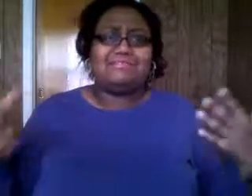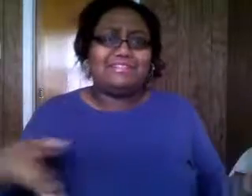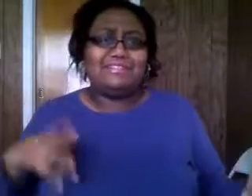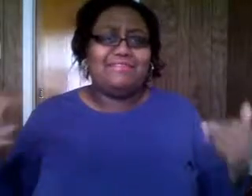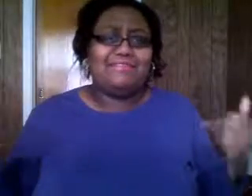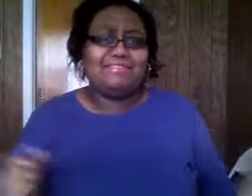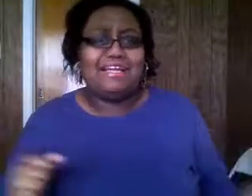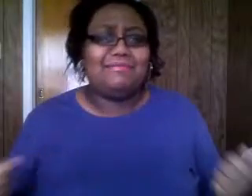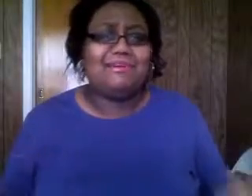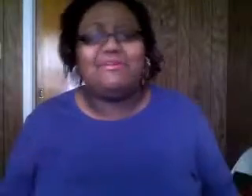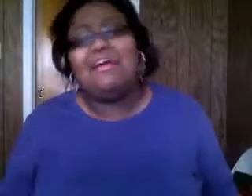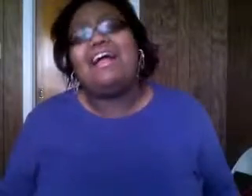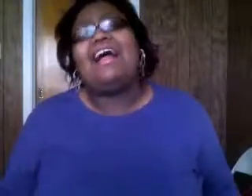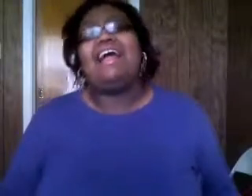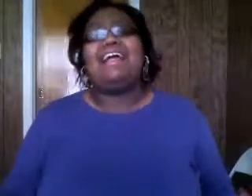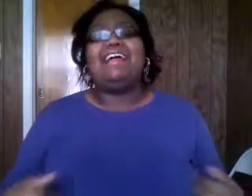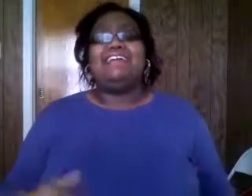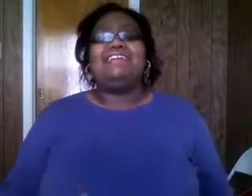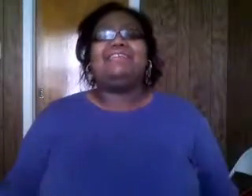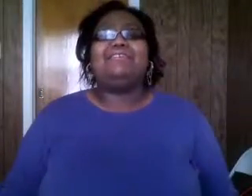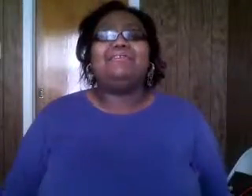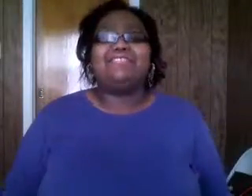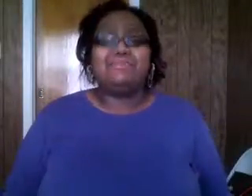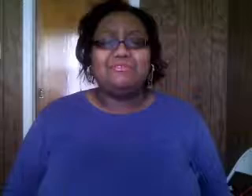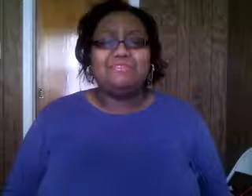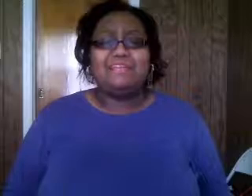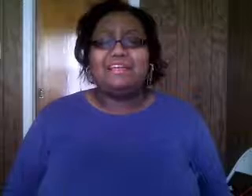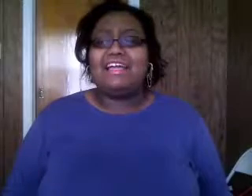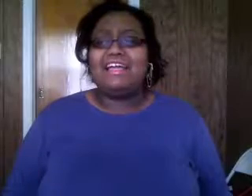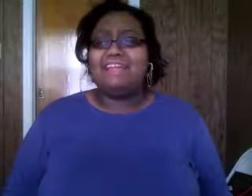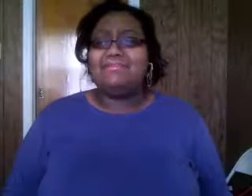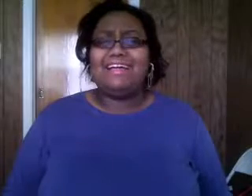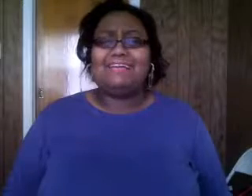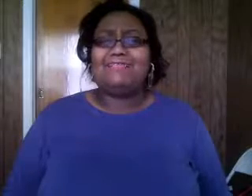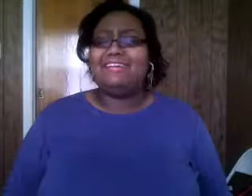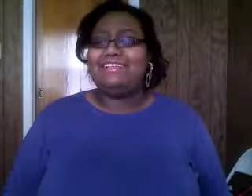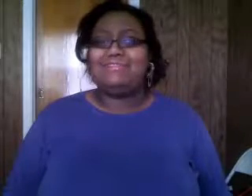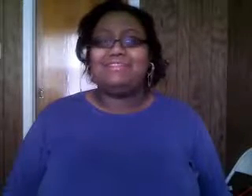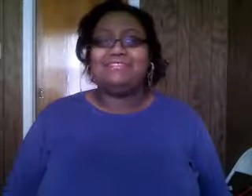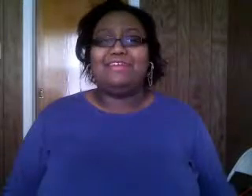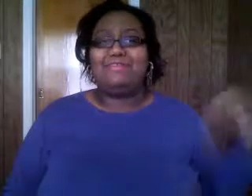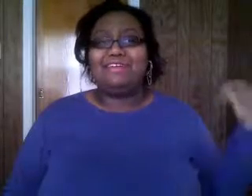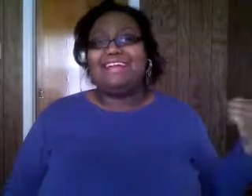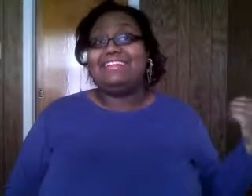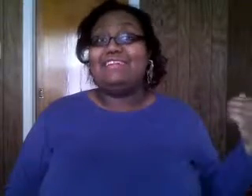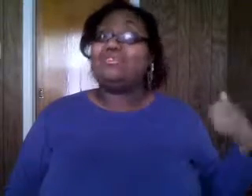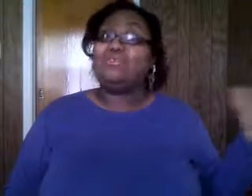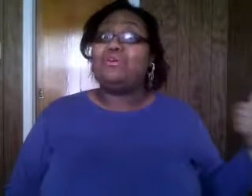drank and having a good time you know and you know listen to their music and i'm like what are they doing like they have any idea what's going